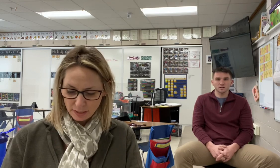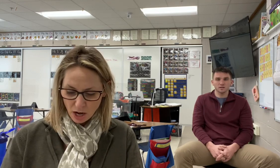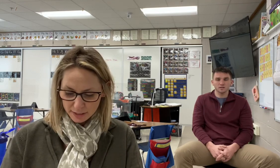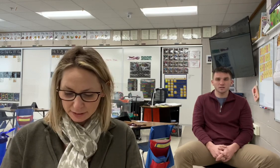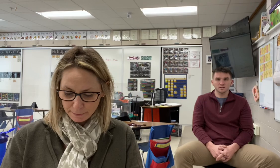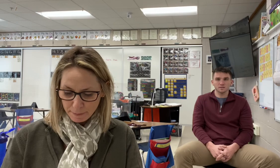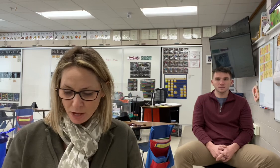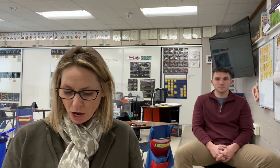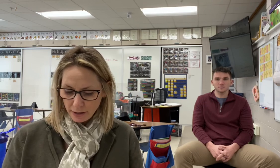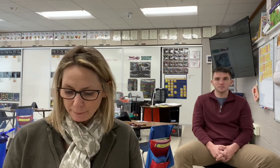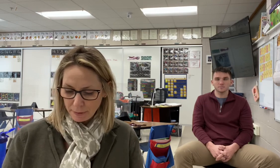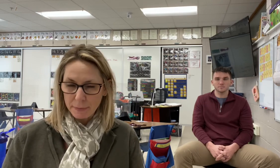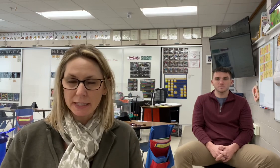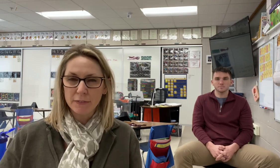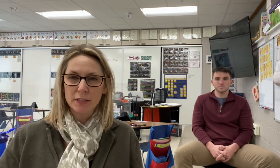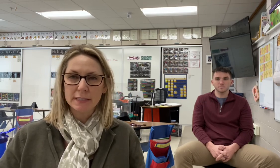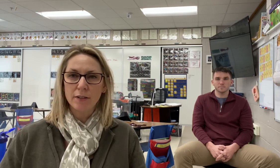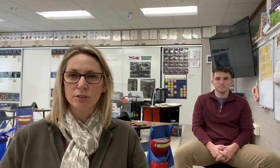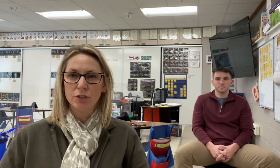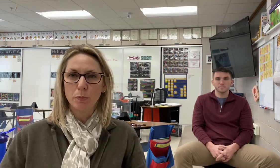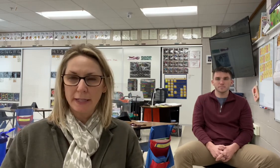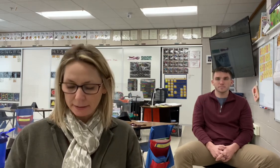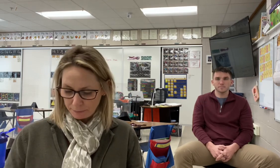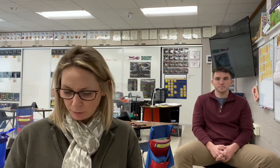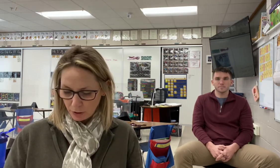Awesome. All right, I'm going to give you the sounds. You'll blend it. Here we go.